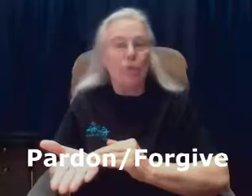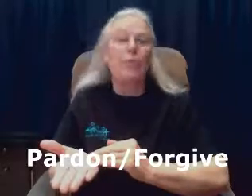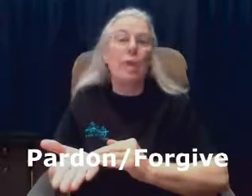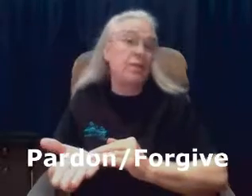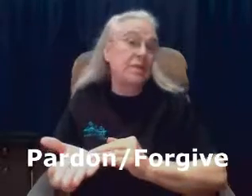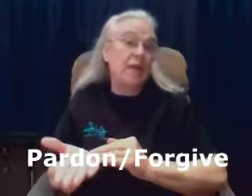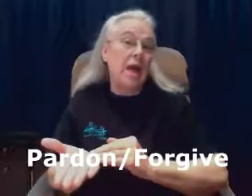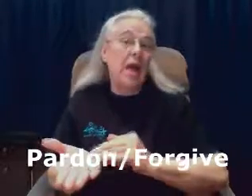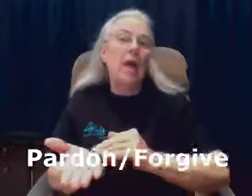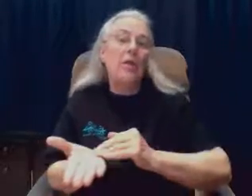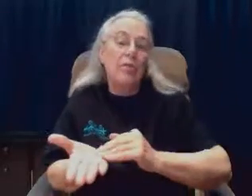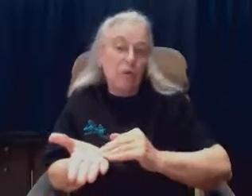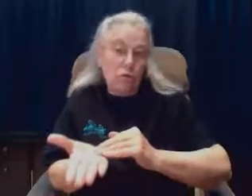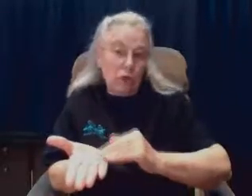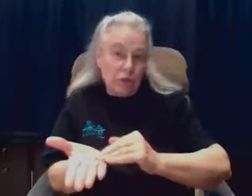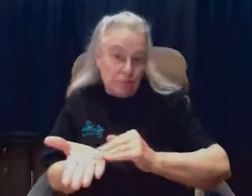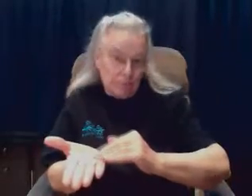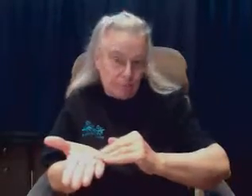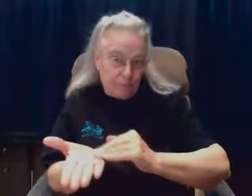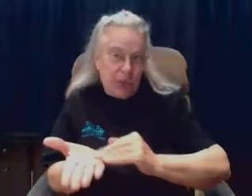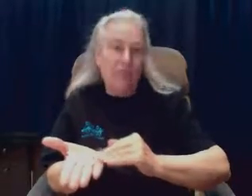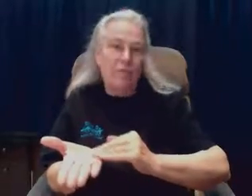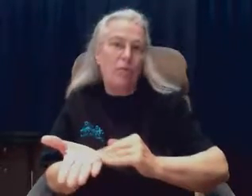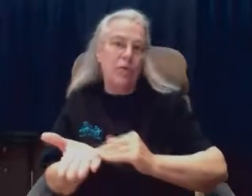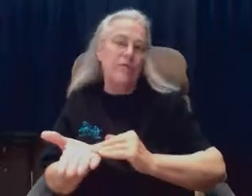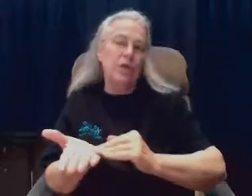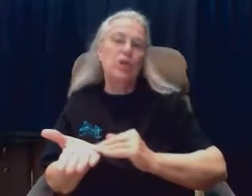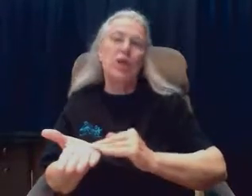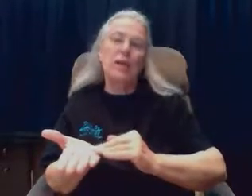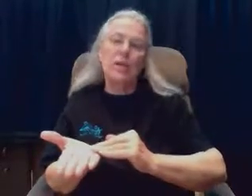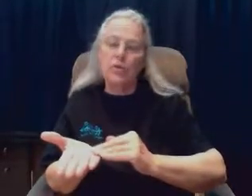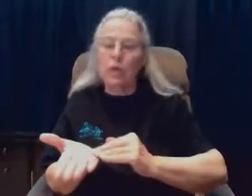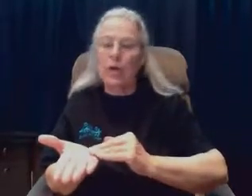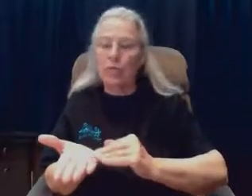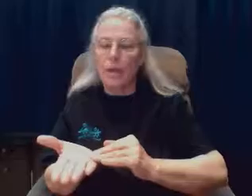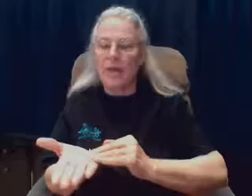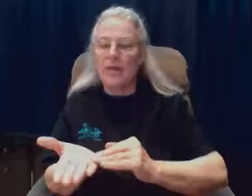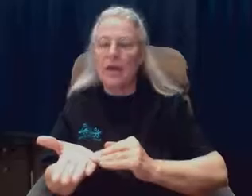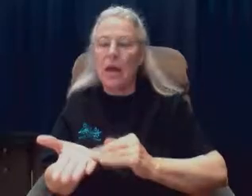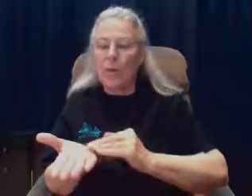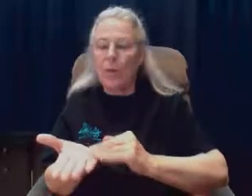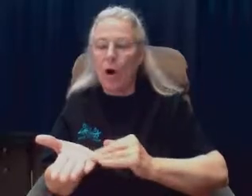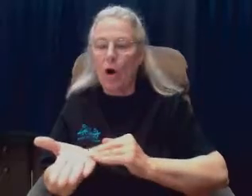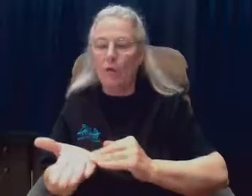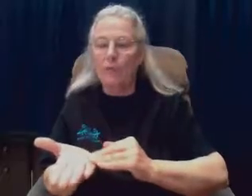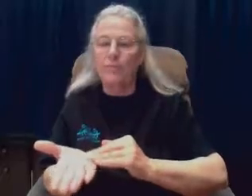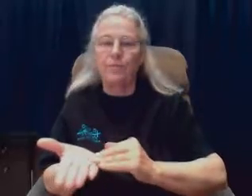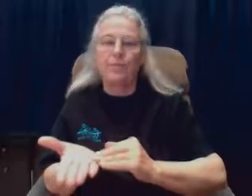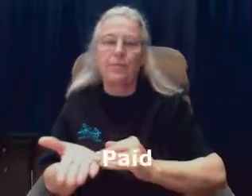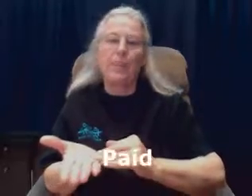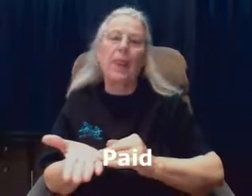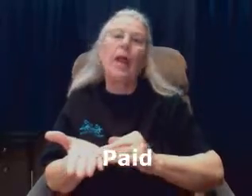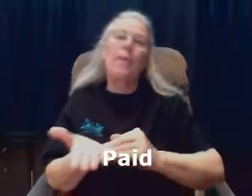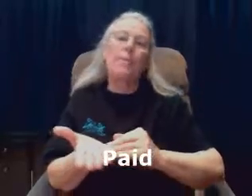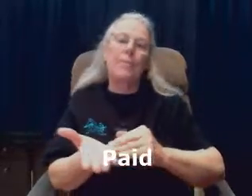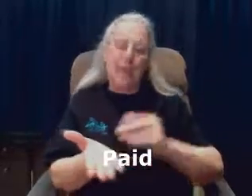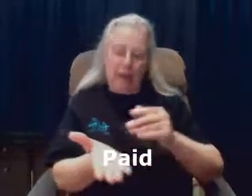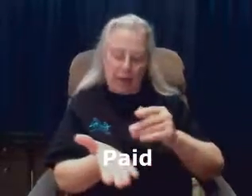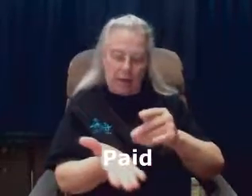you've made a mistake, then you just back and forth very gently to erase it. Pardon. Paid.